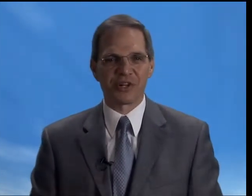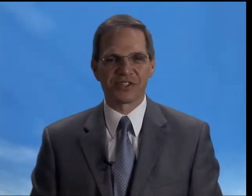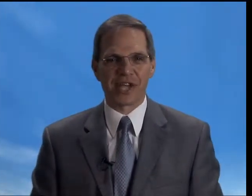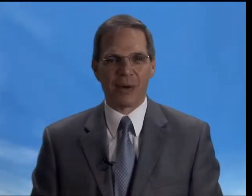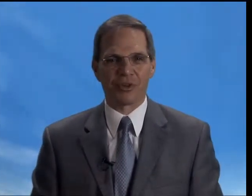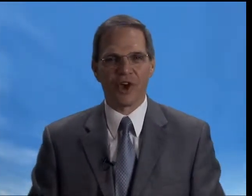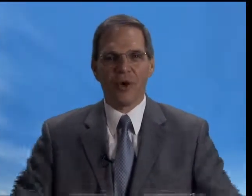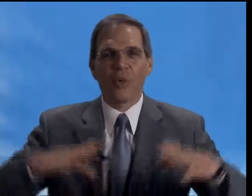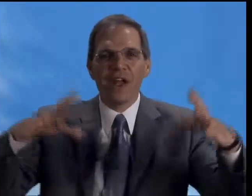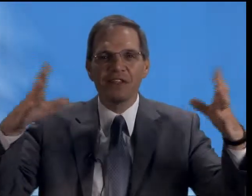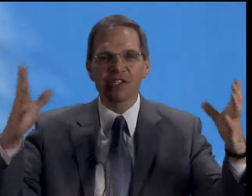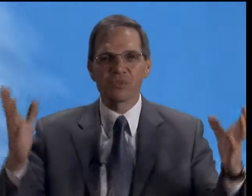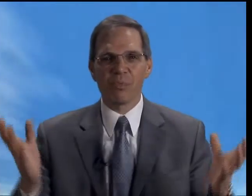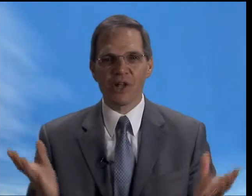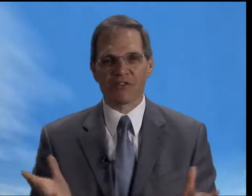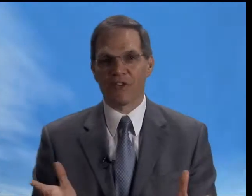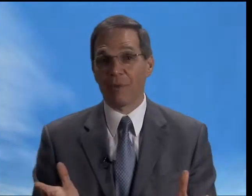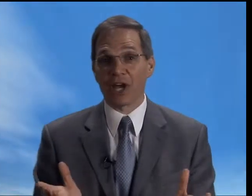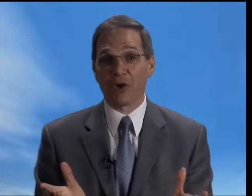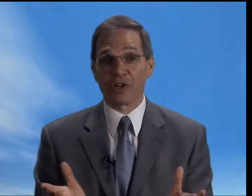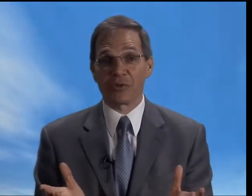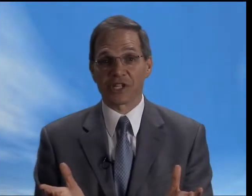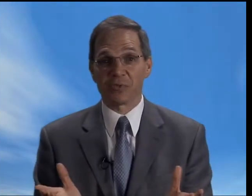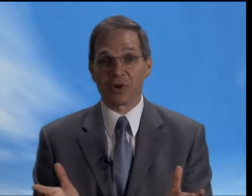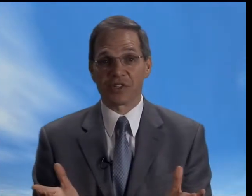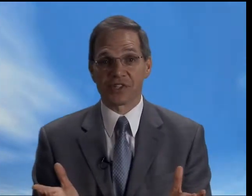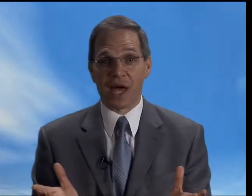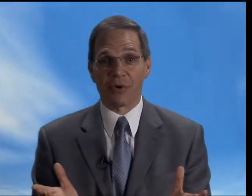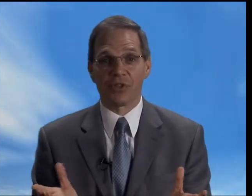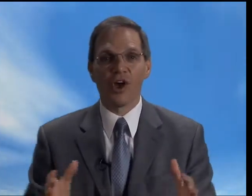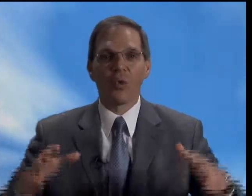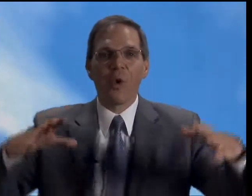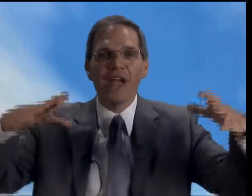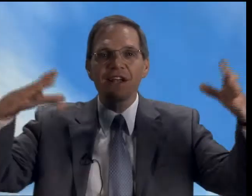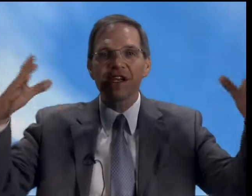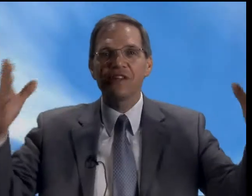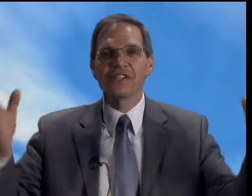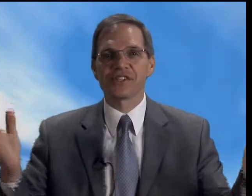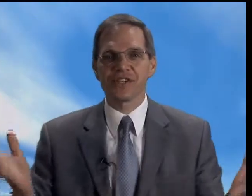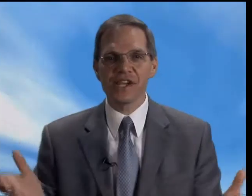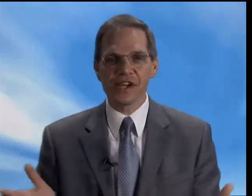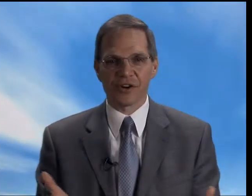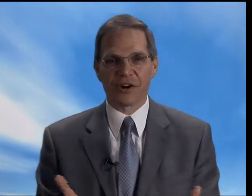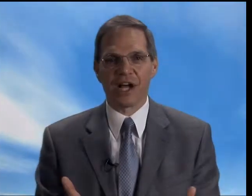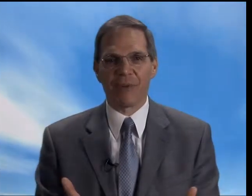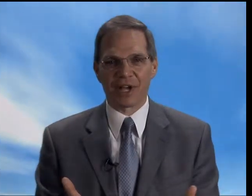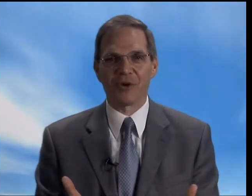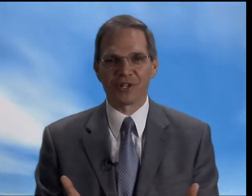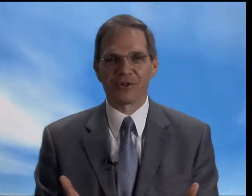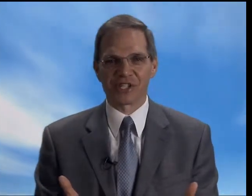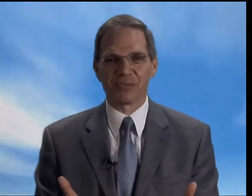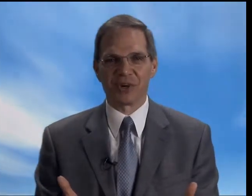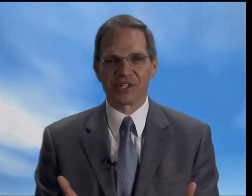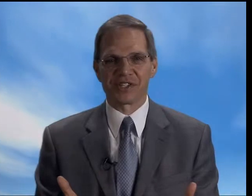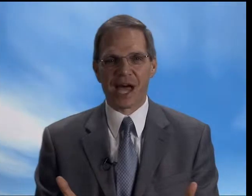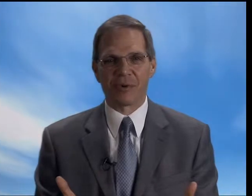Sabbath? When in this month am I going to experience Sabbath? When in this year am I going to experience Sabbath?